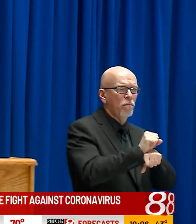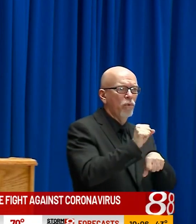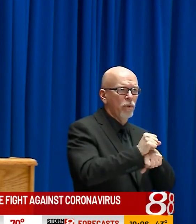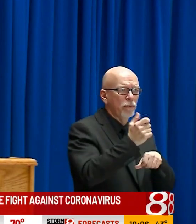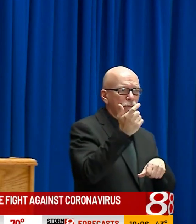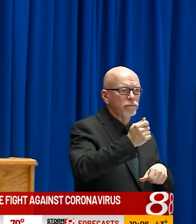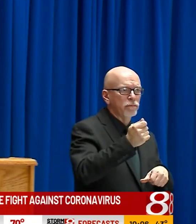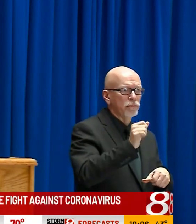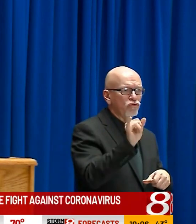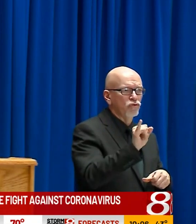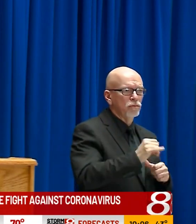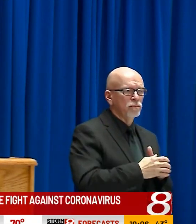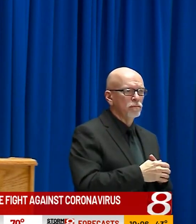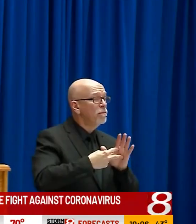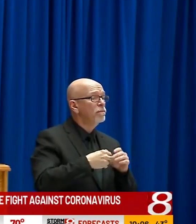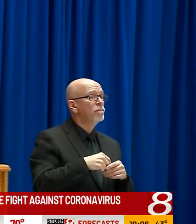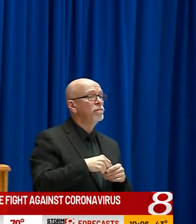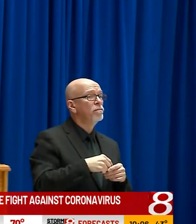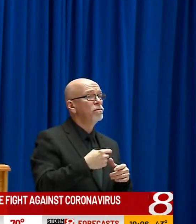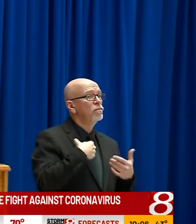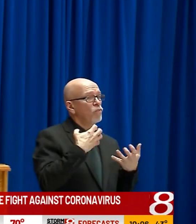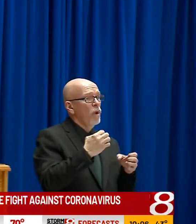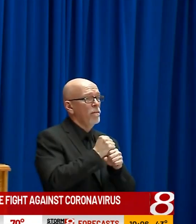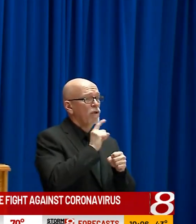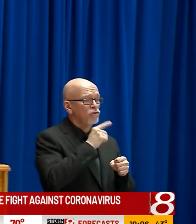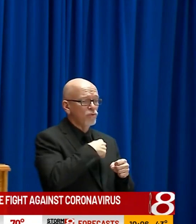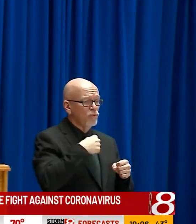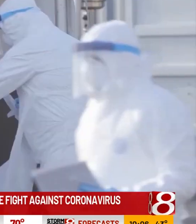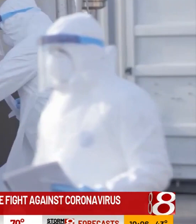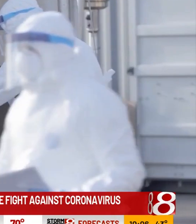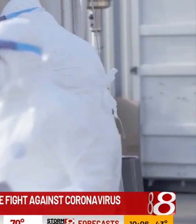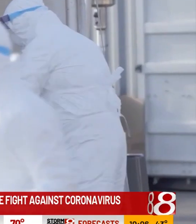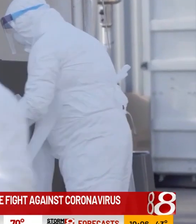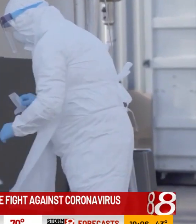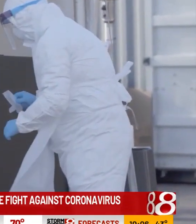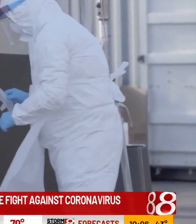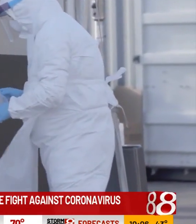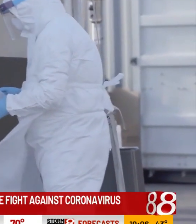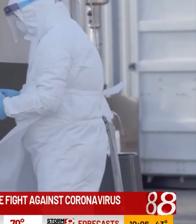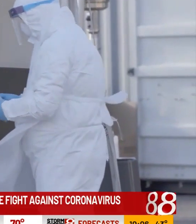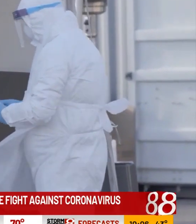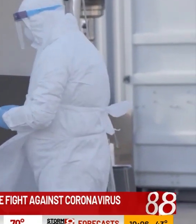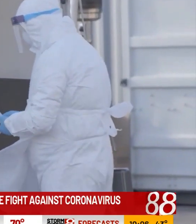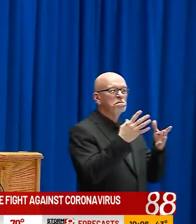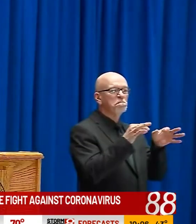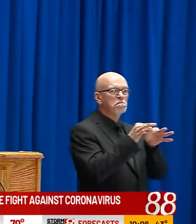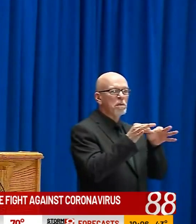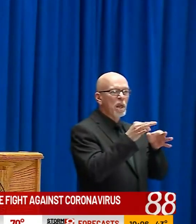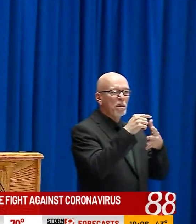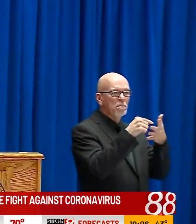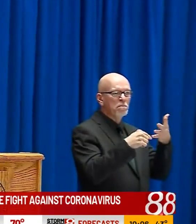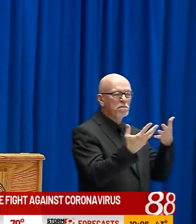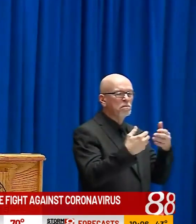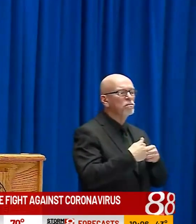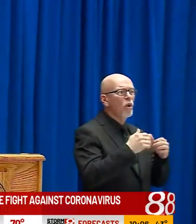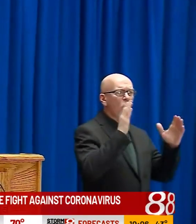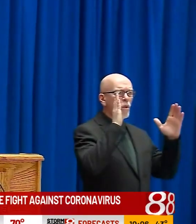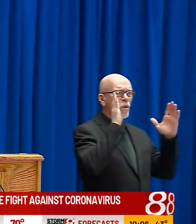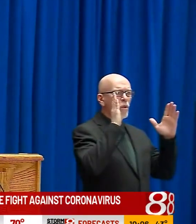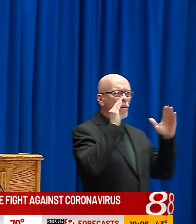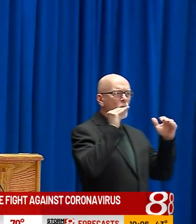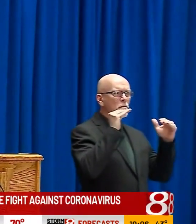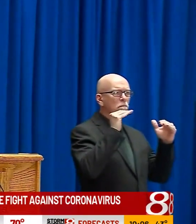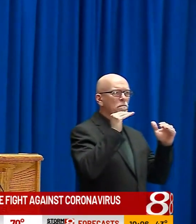insurance benefits. The governor calling for collaboration, compassion, and continued communication. Hopefully